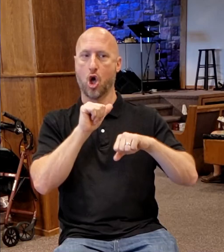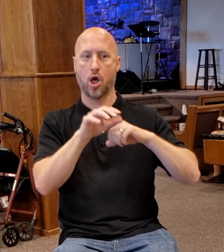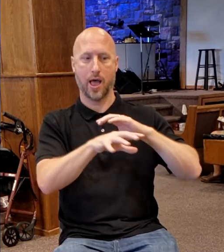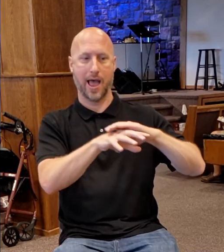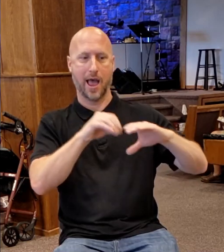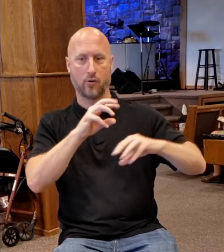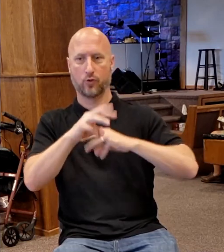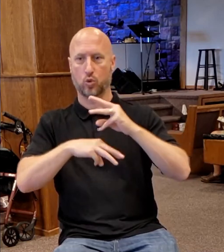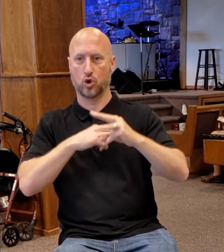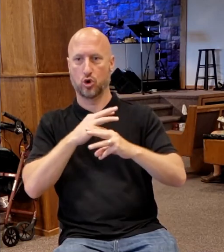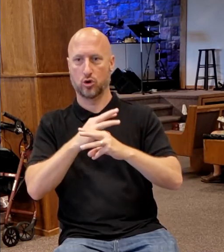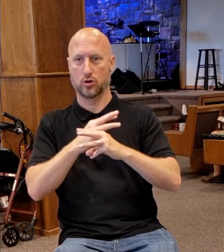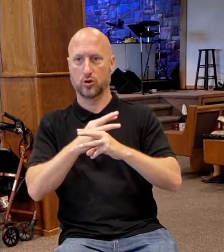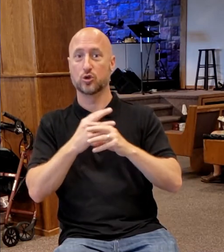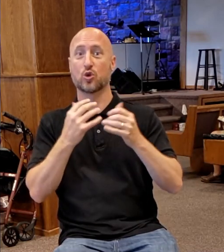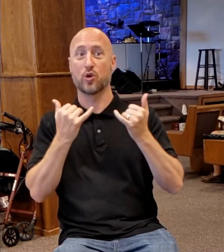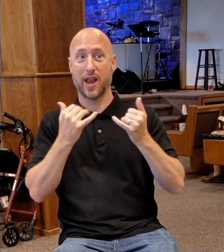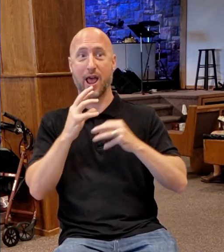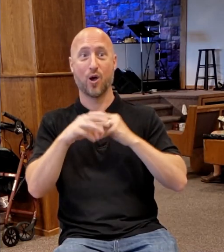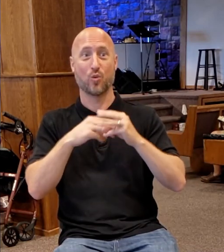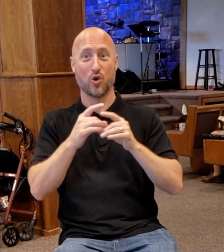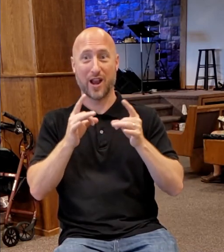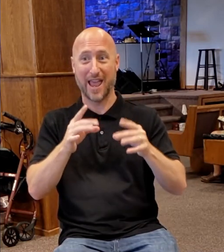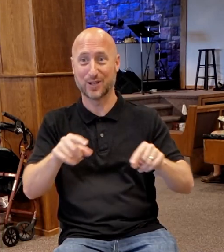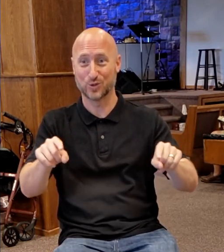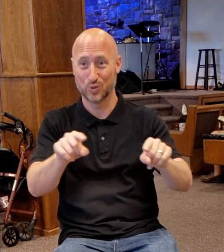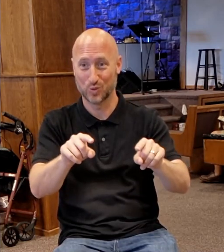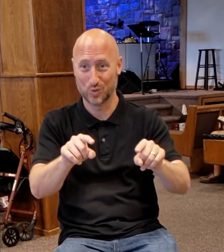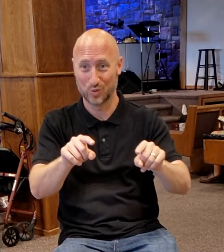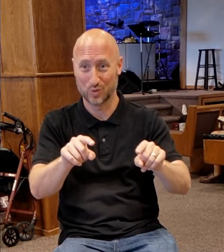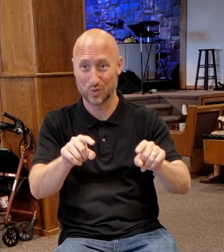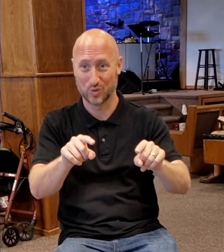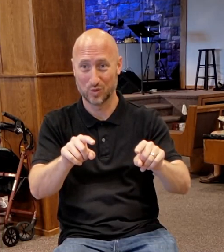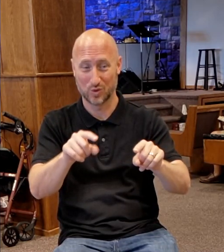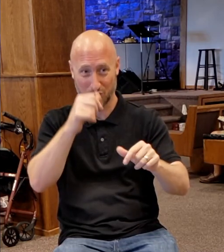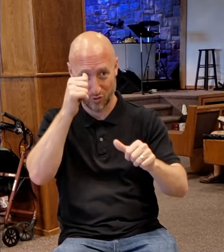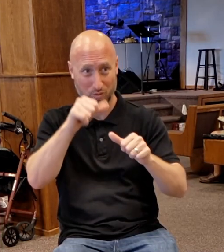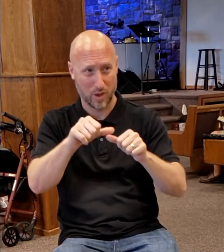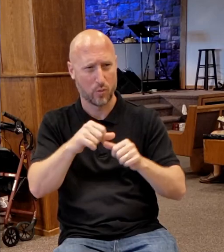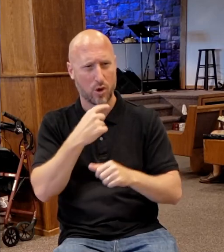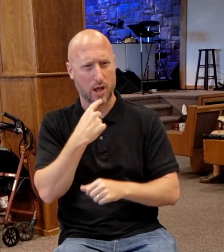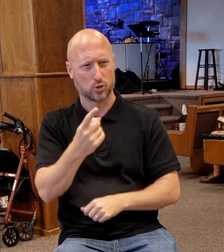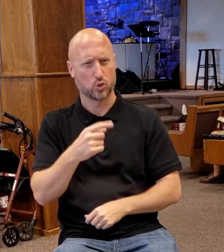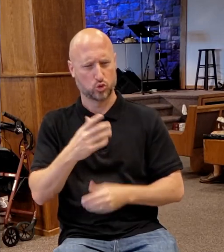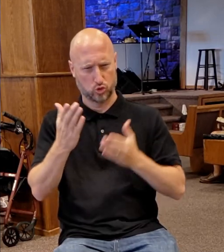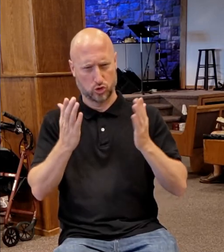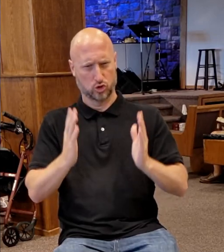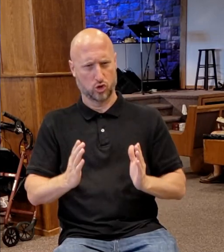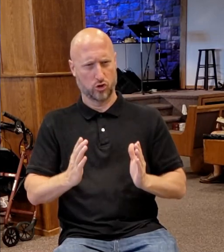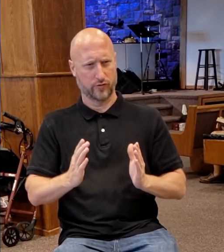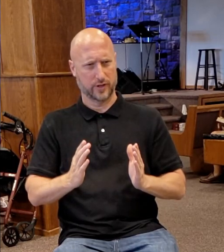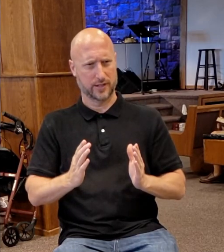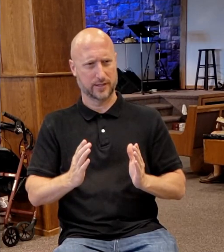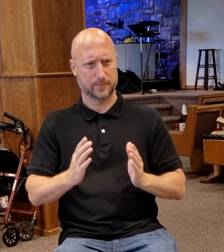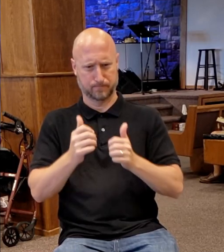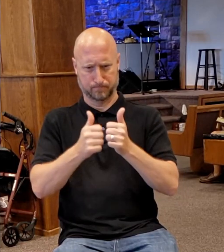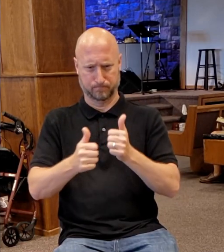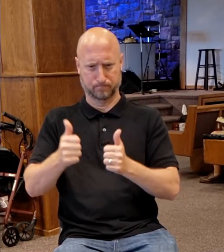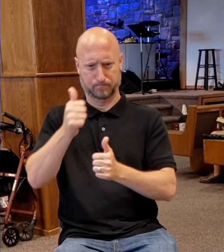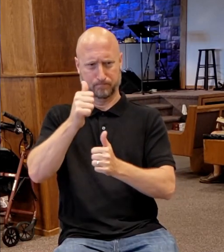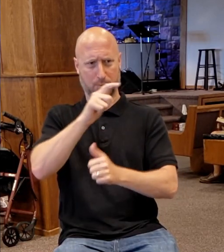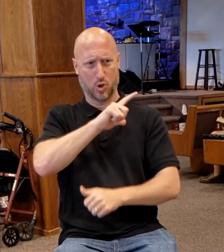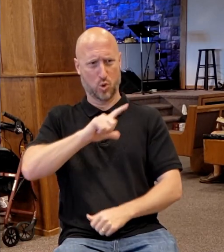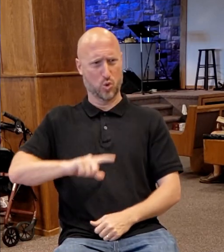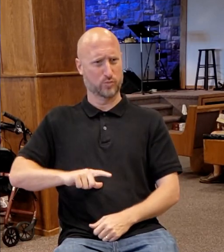you. Remember the world that I said unto you, the servant is not greater than his